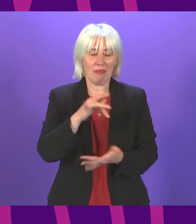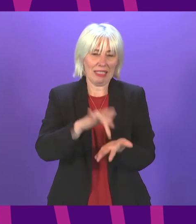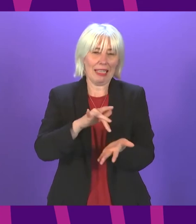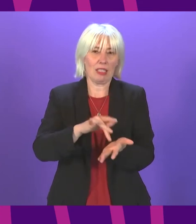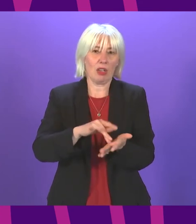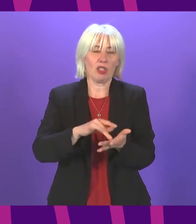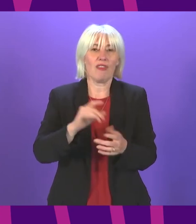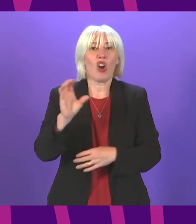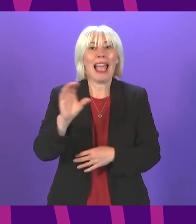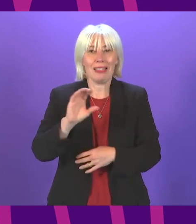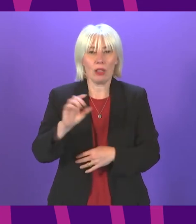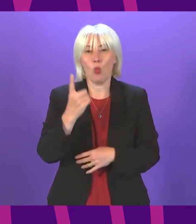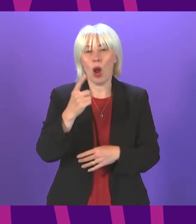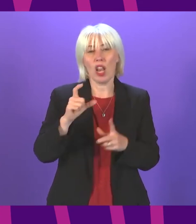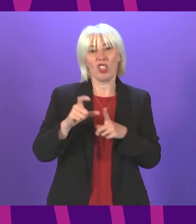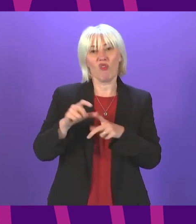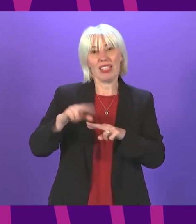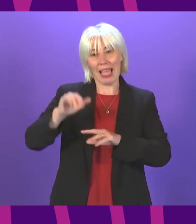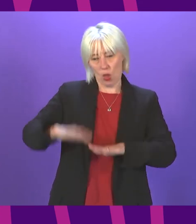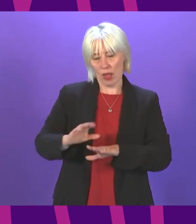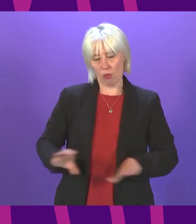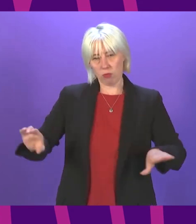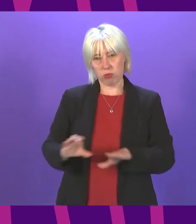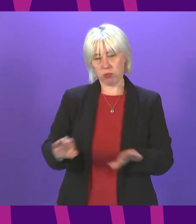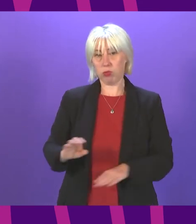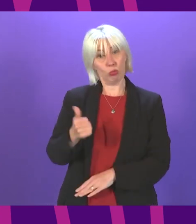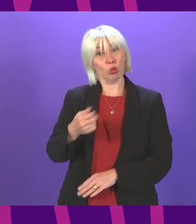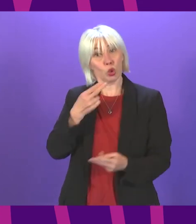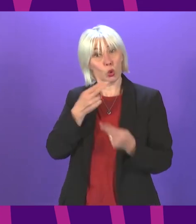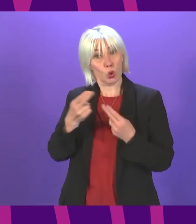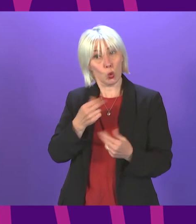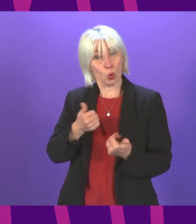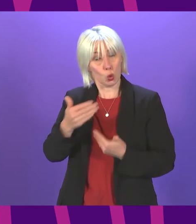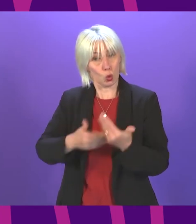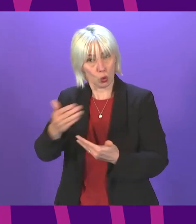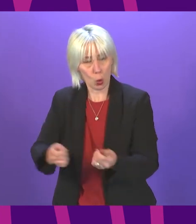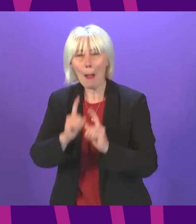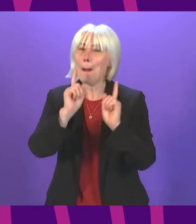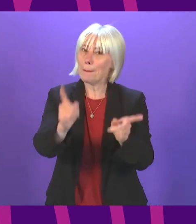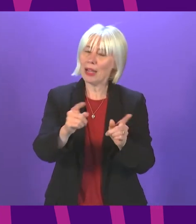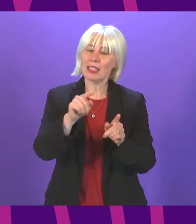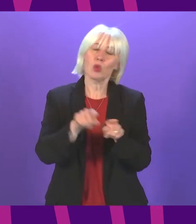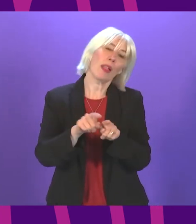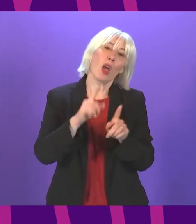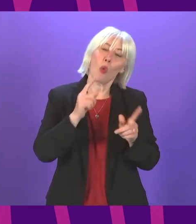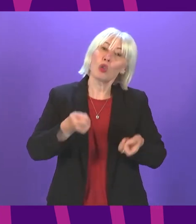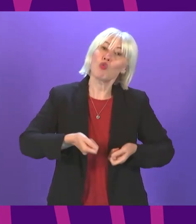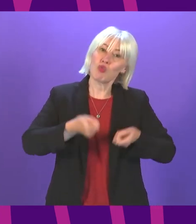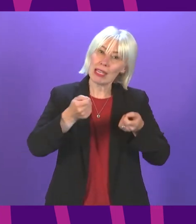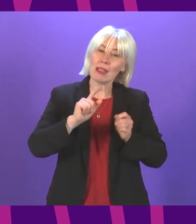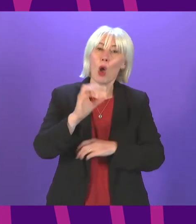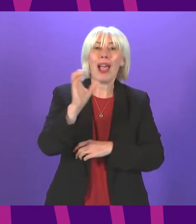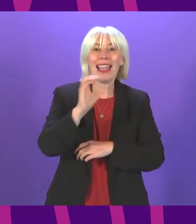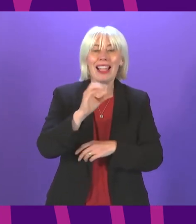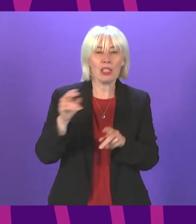new DGRI building this is good news and good progress however President Officer I do want to raise an issue of